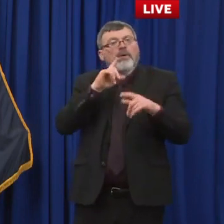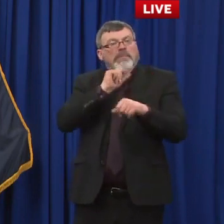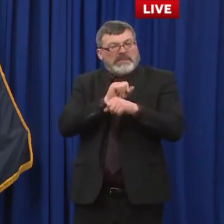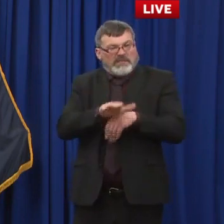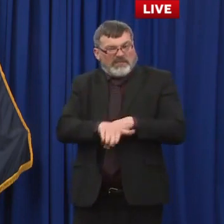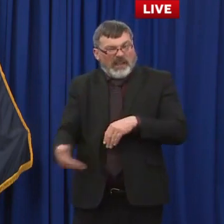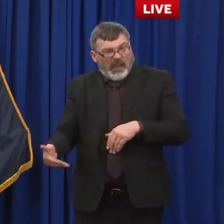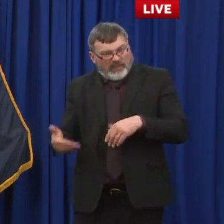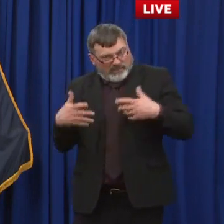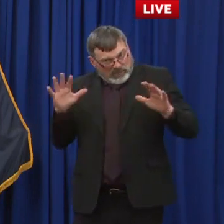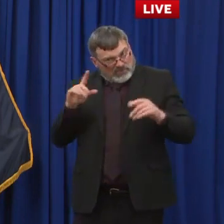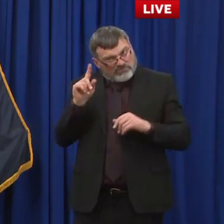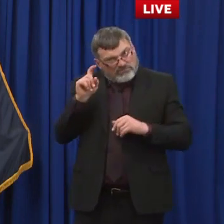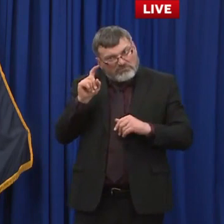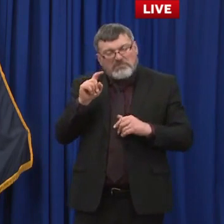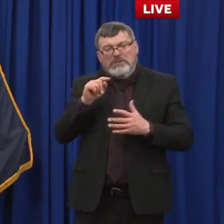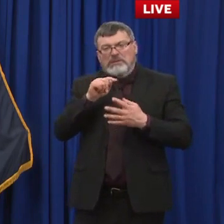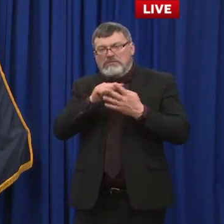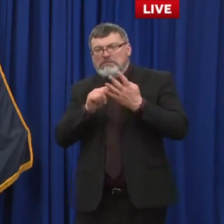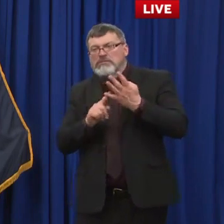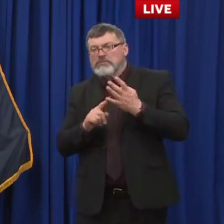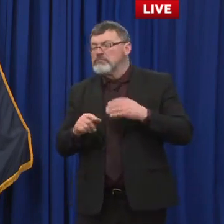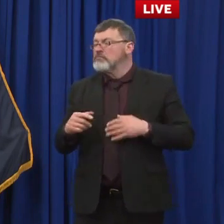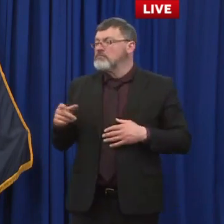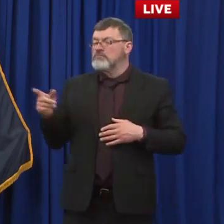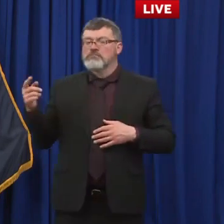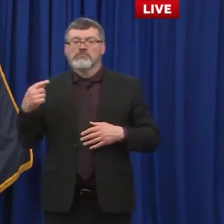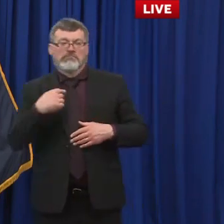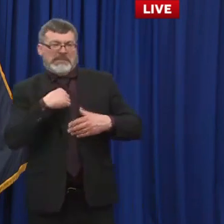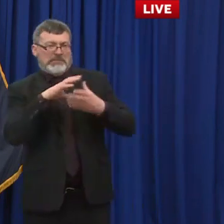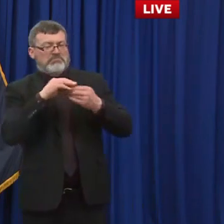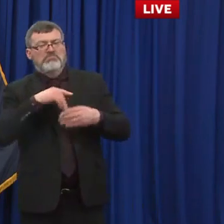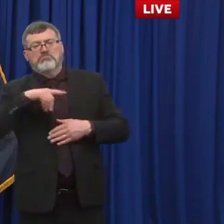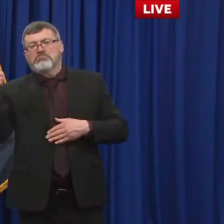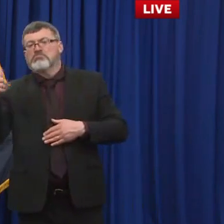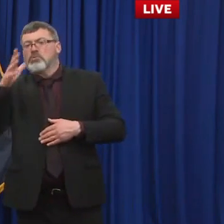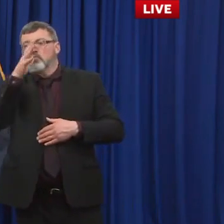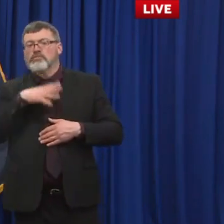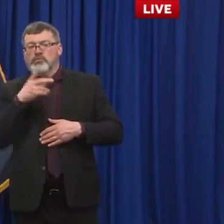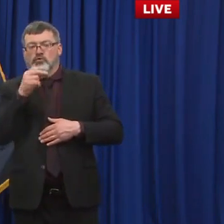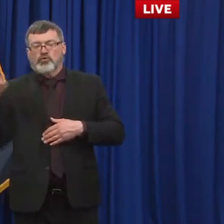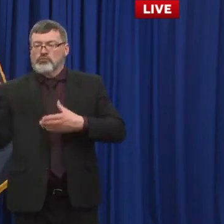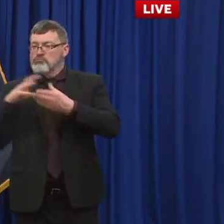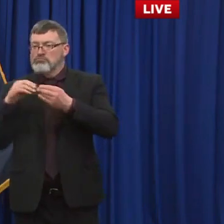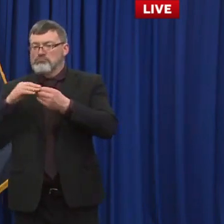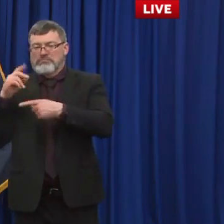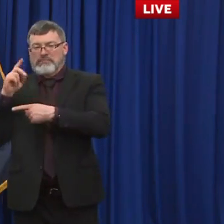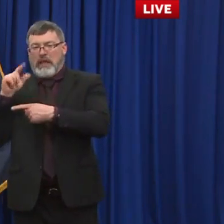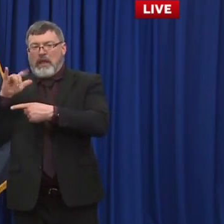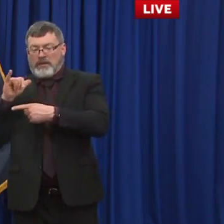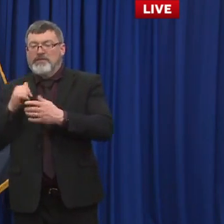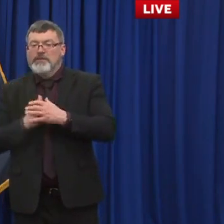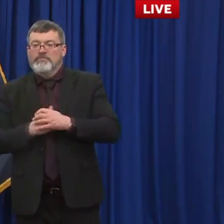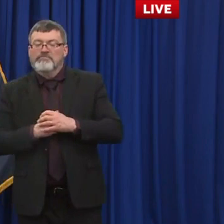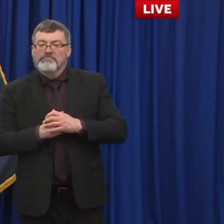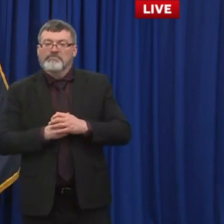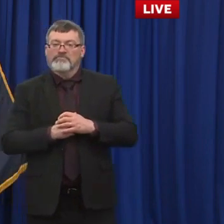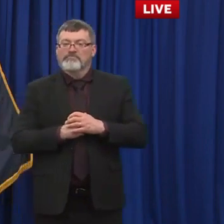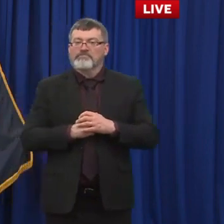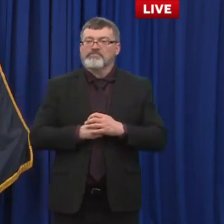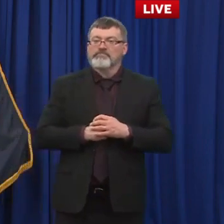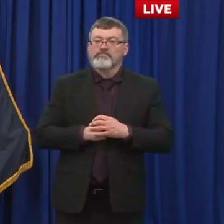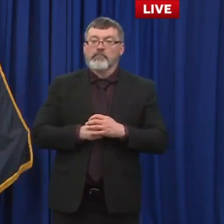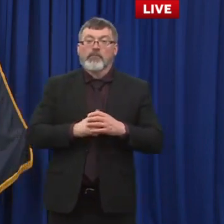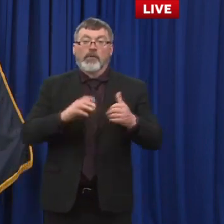out great so the first question was around our